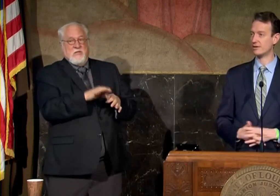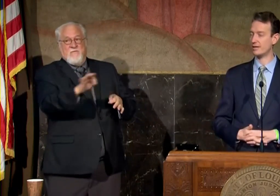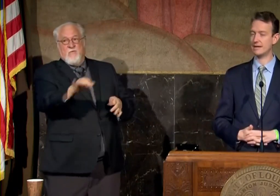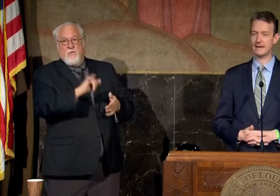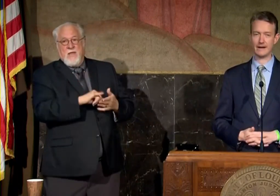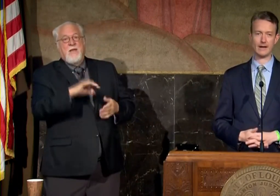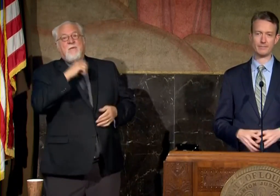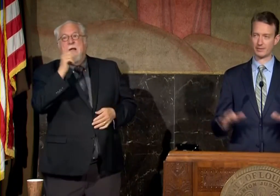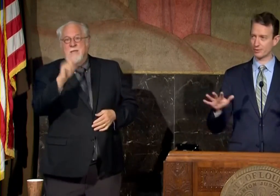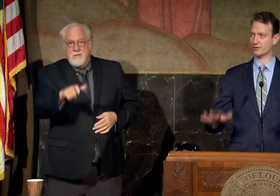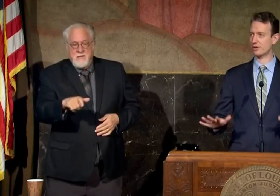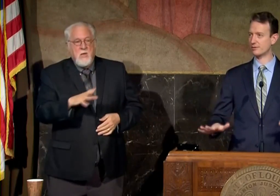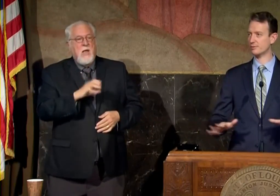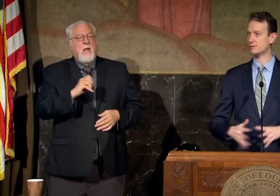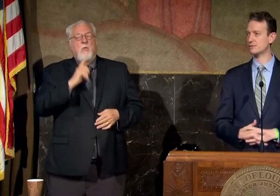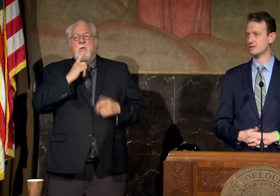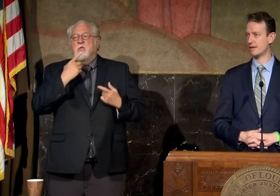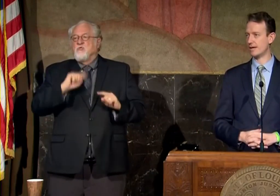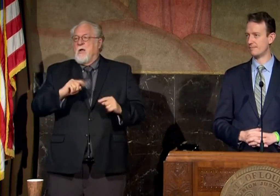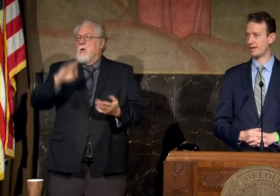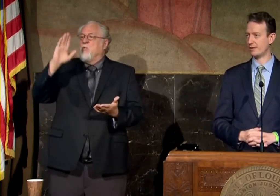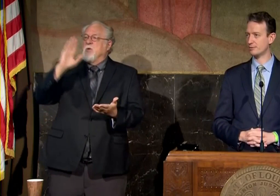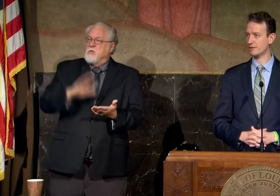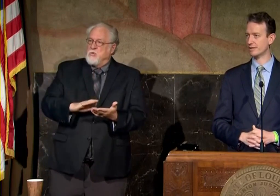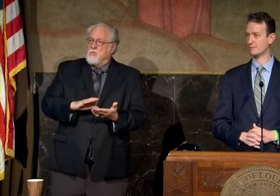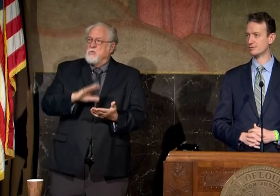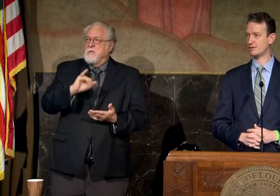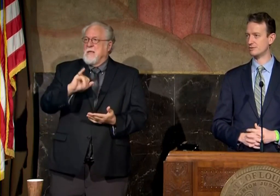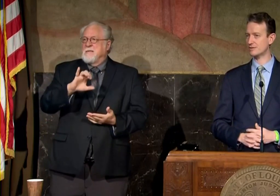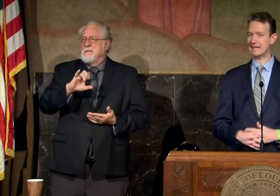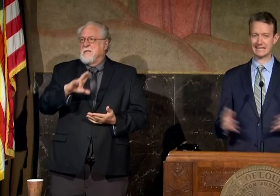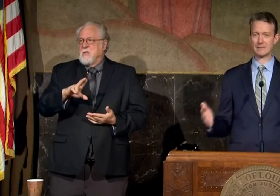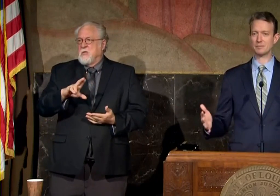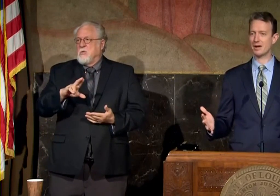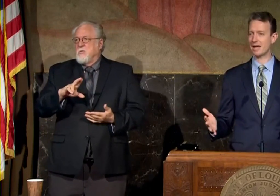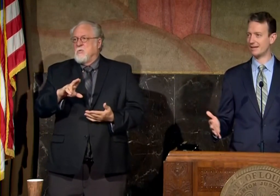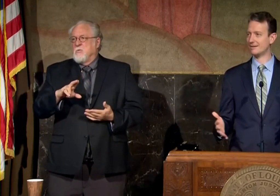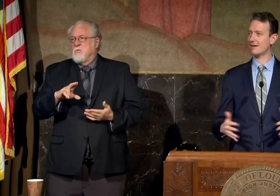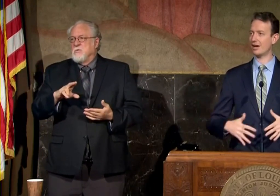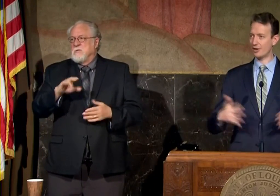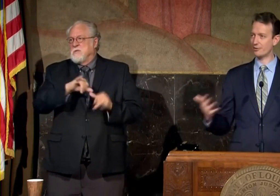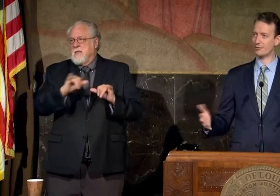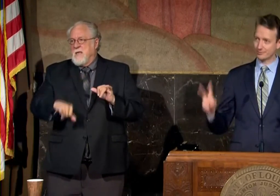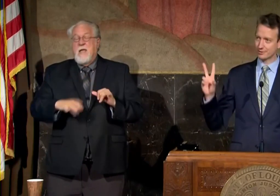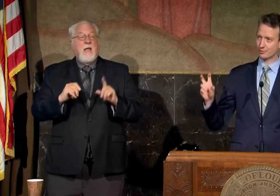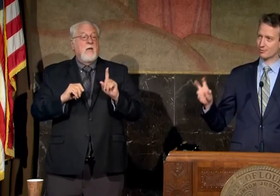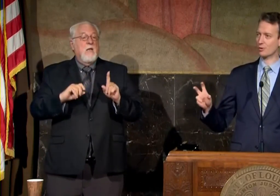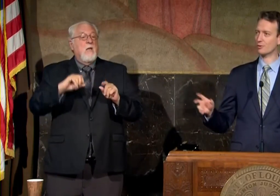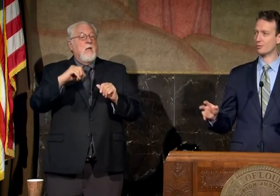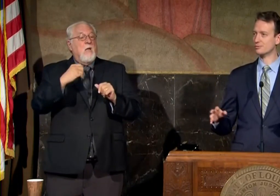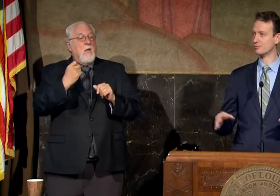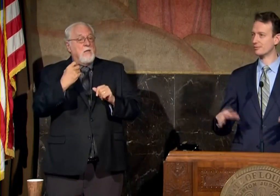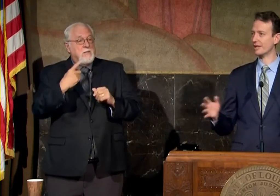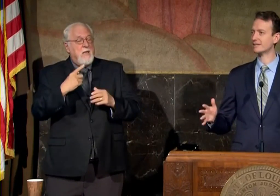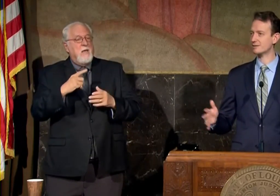necessary and really try to reduce those elective procedures keep in mind another you know quote unquote sort of elective